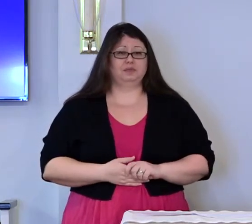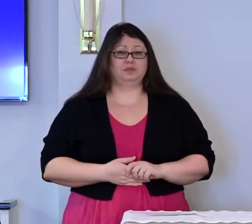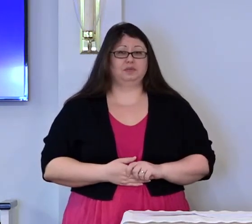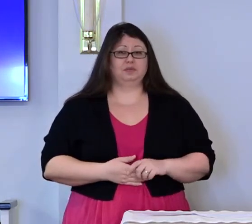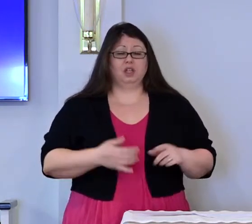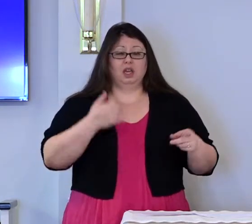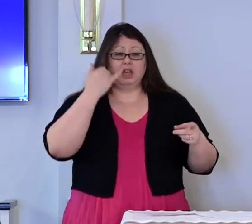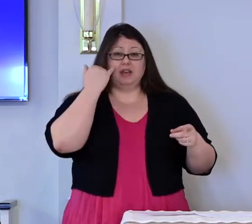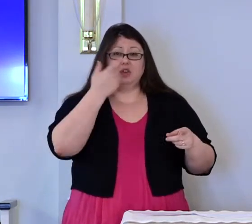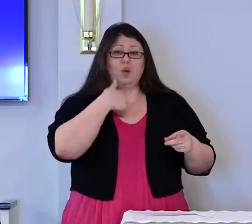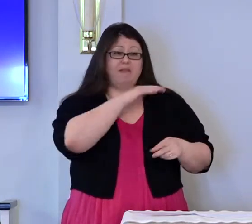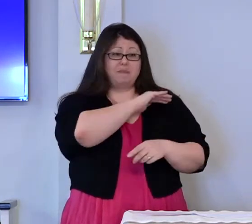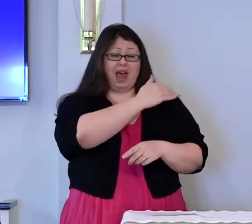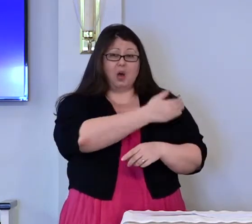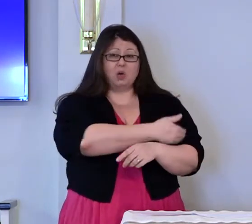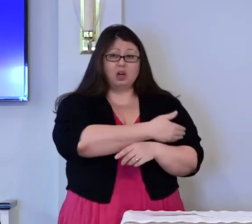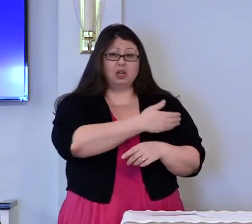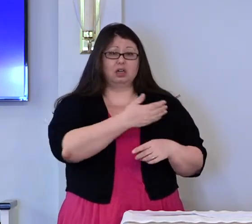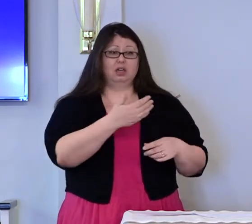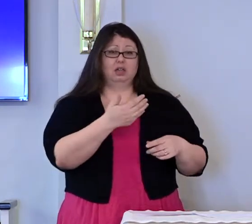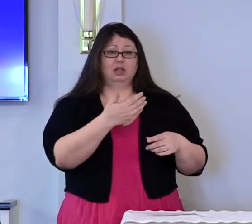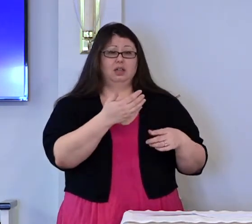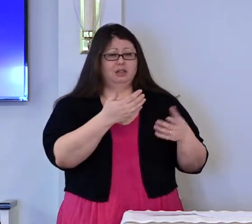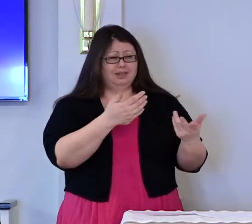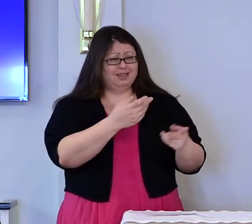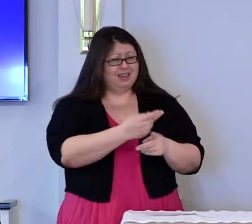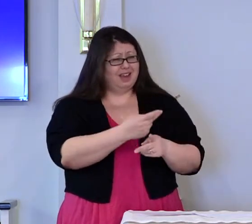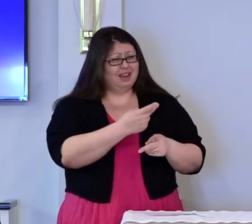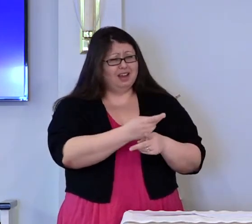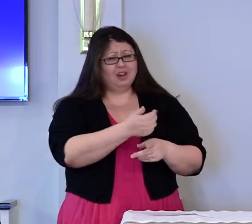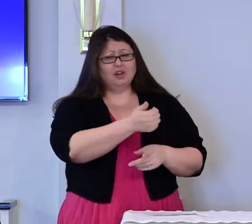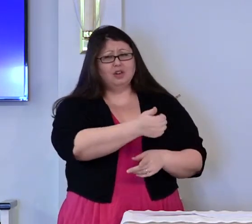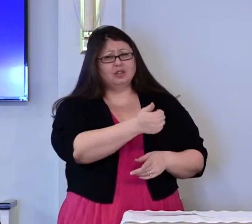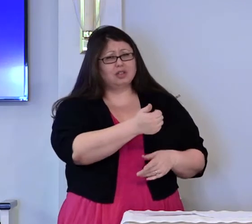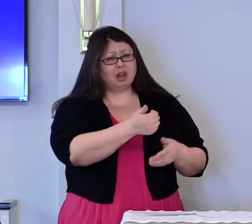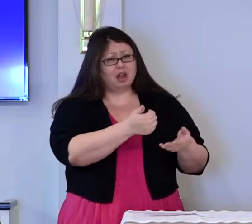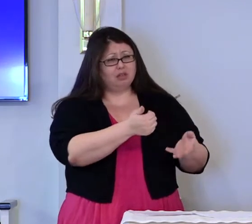if you have the power, take care of yourself.